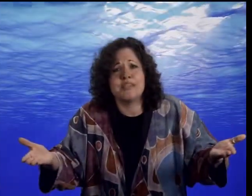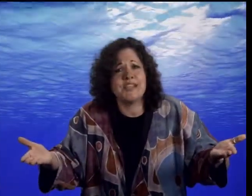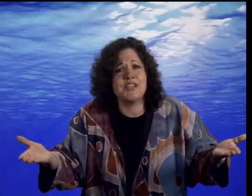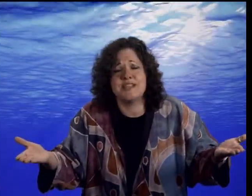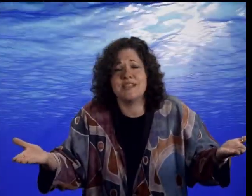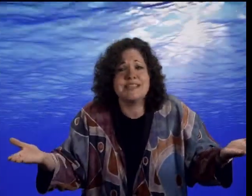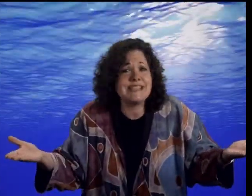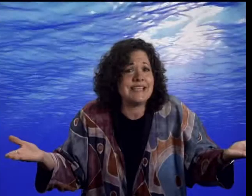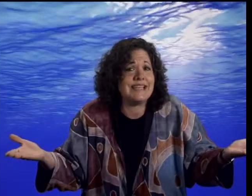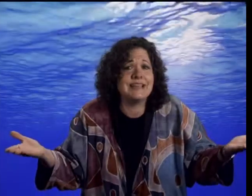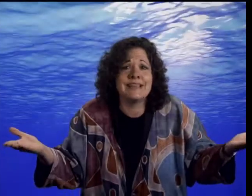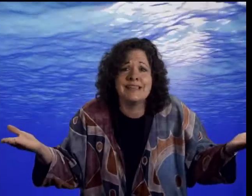take you to the sea.